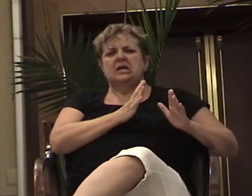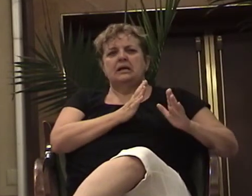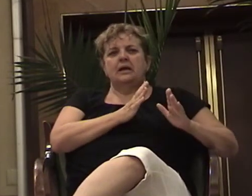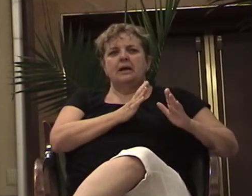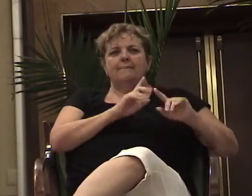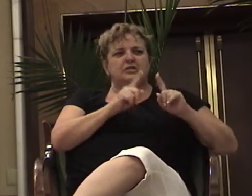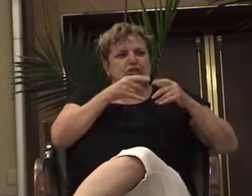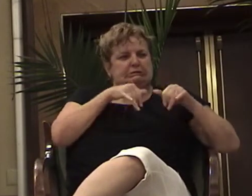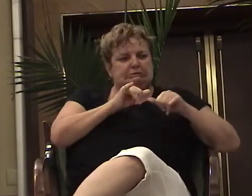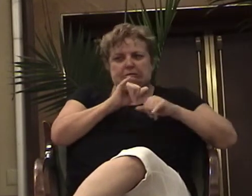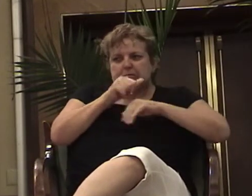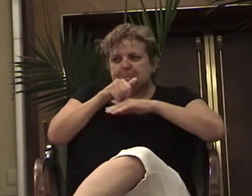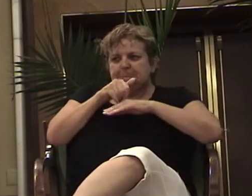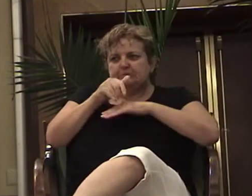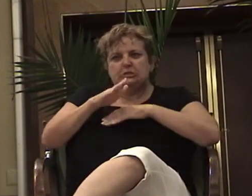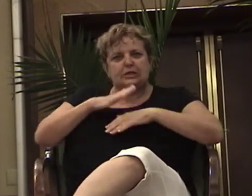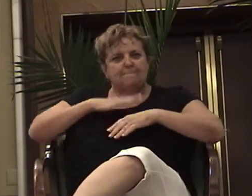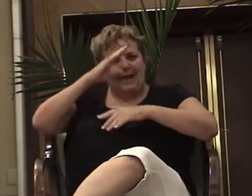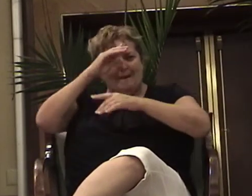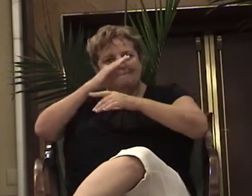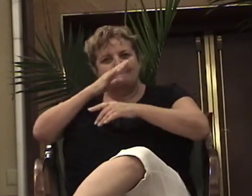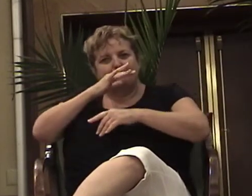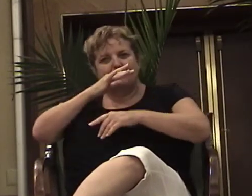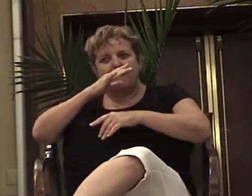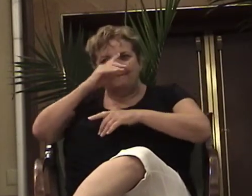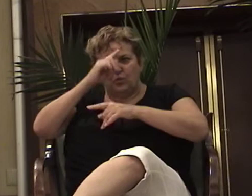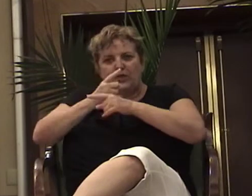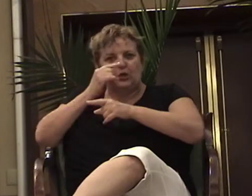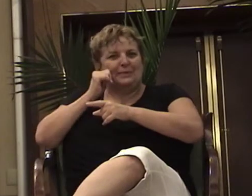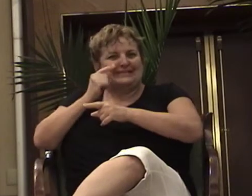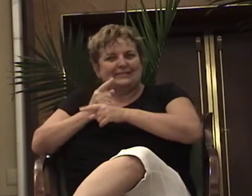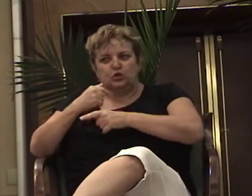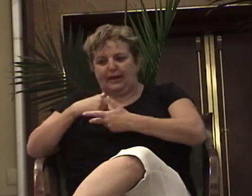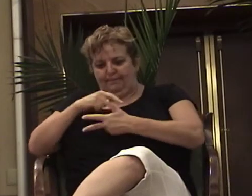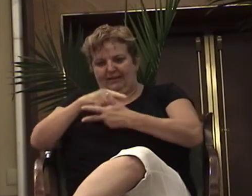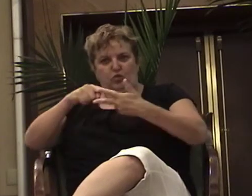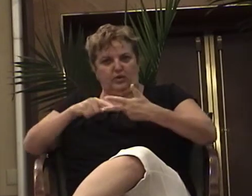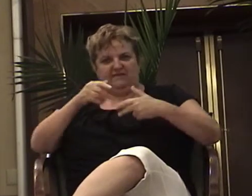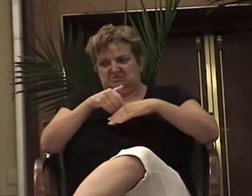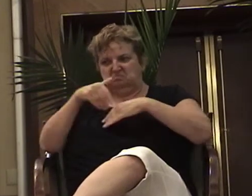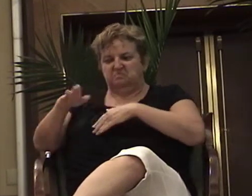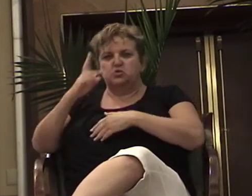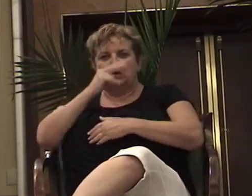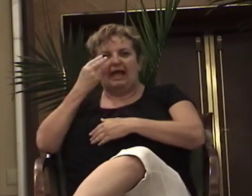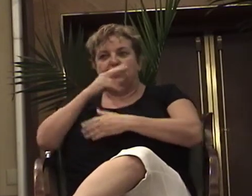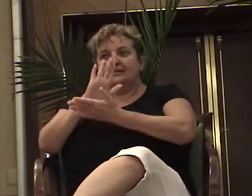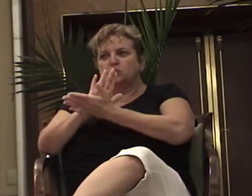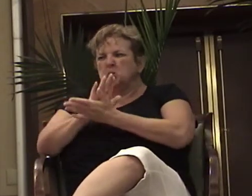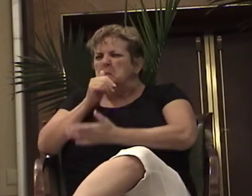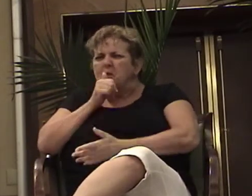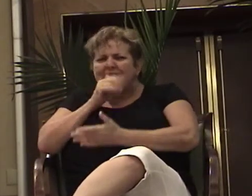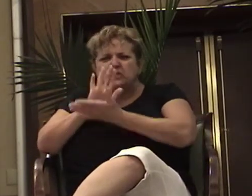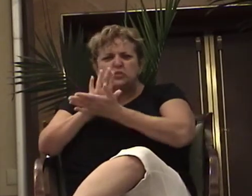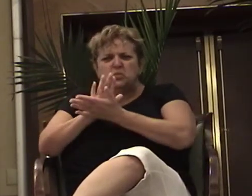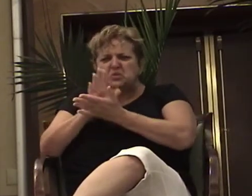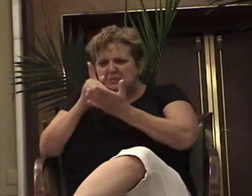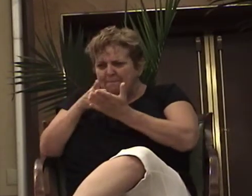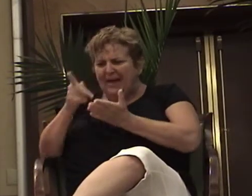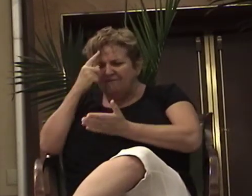That's how hard she worked. But when I got to AA, told you that she was never around. And